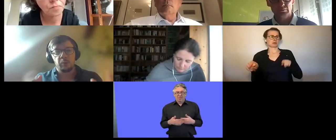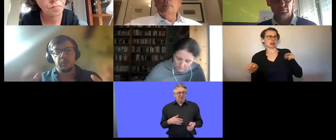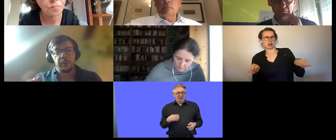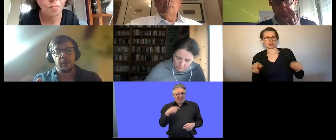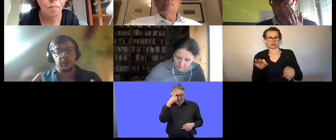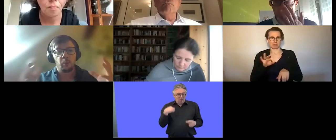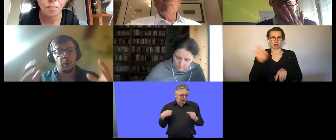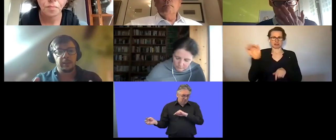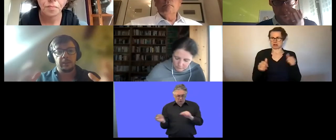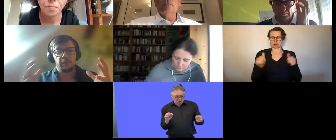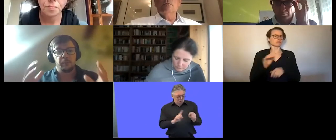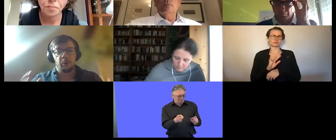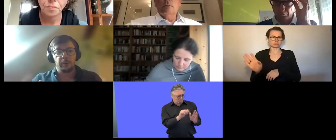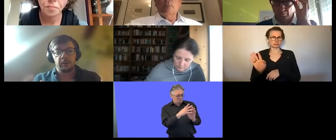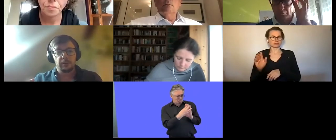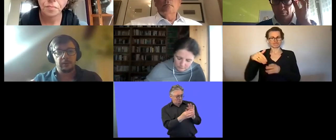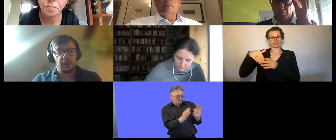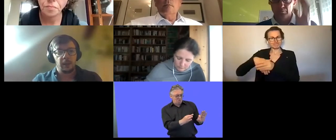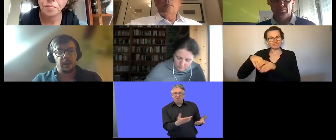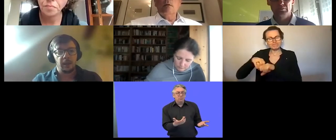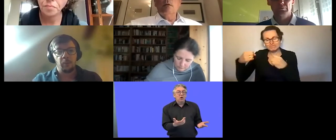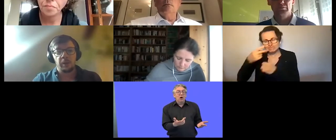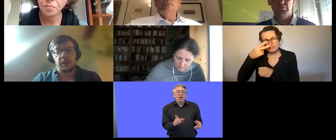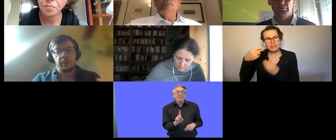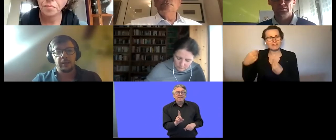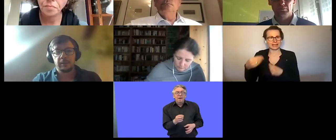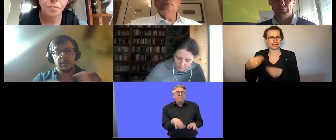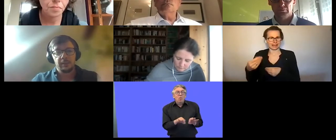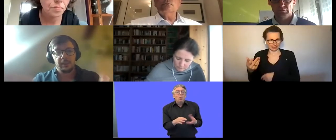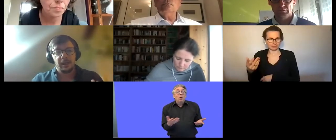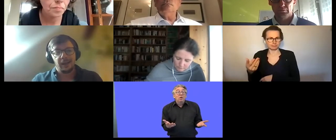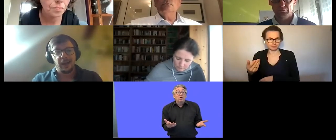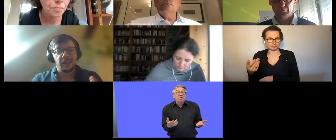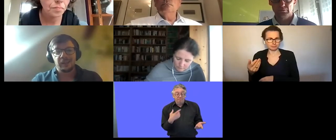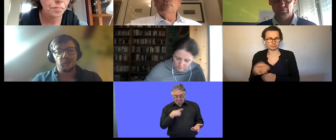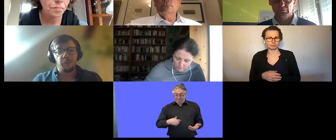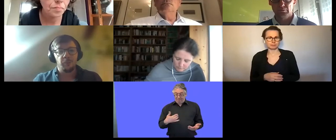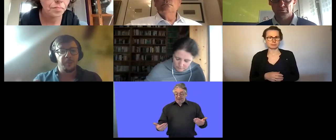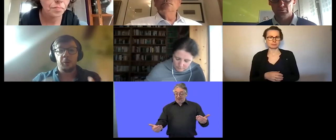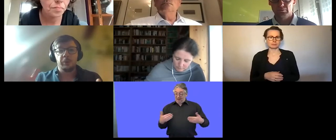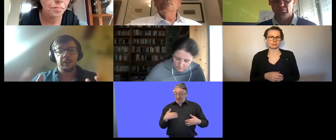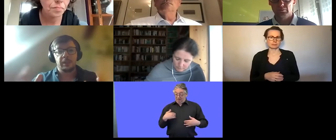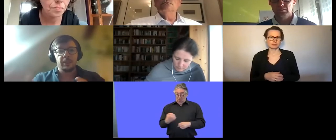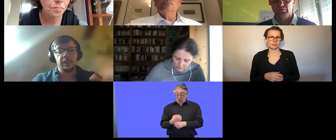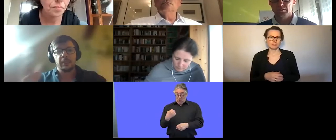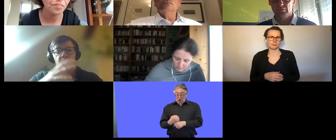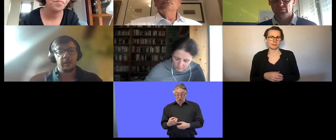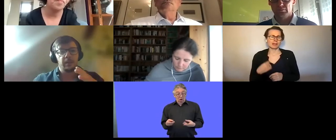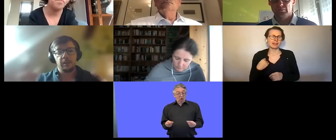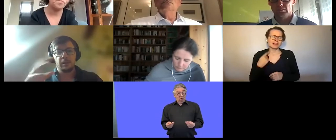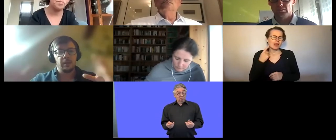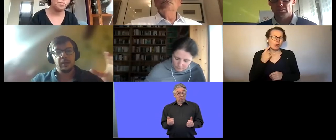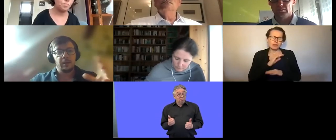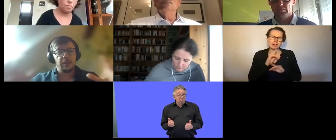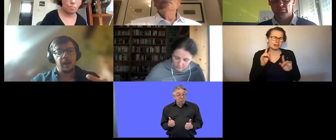it should be about the quality of employment uh and without that i think there's no really purpose in in in